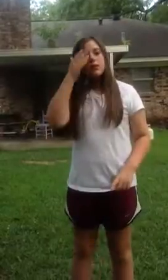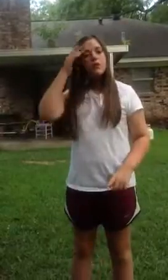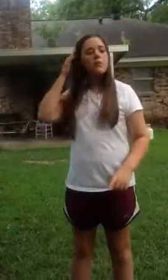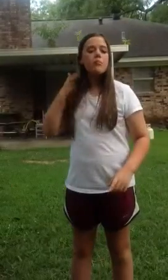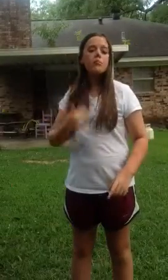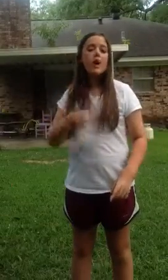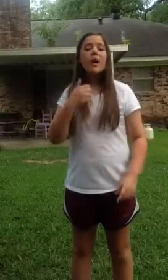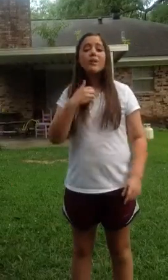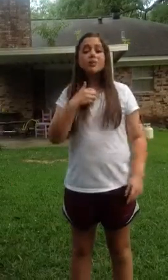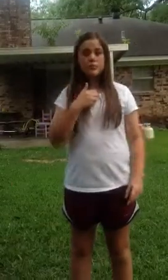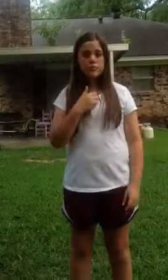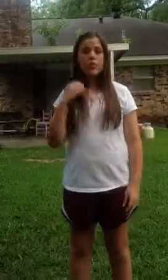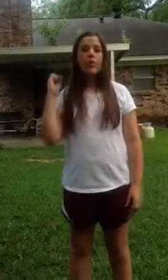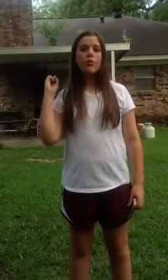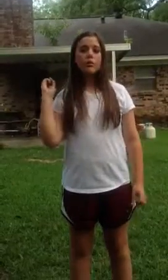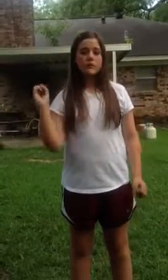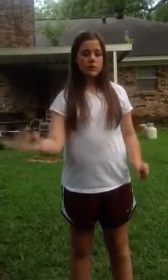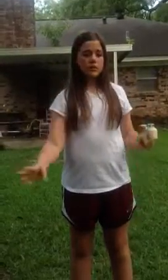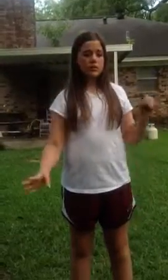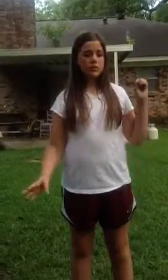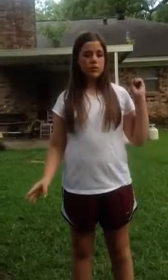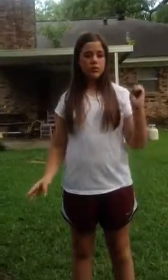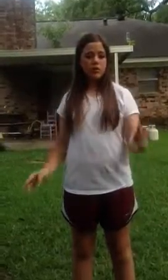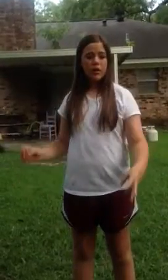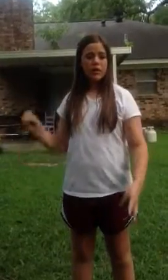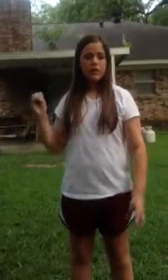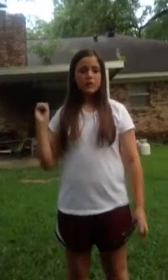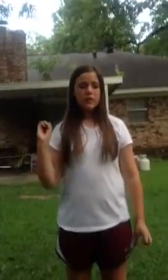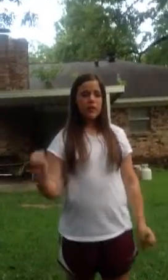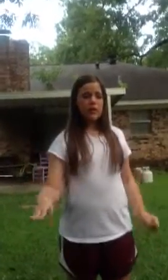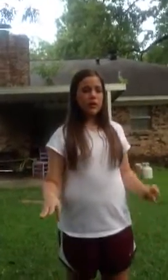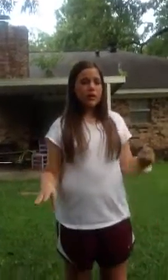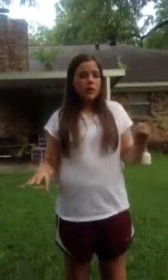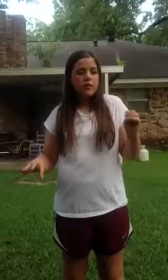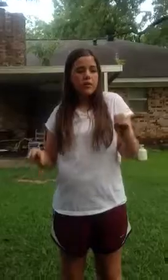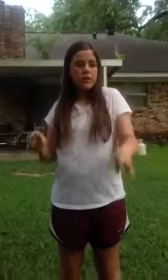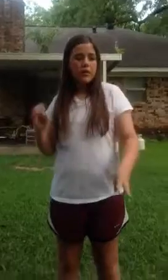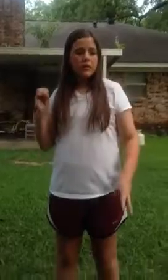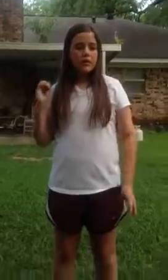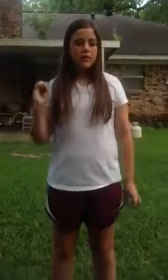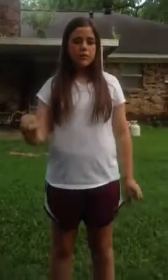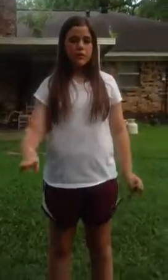my soul sing your praise unending